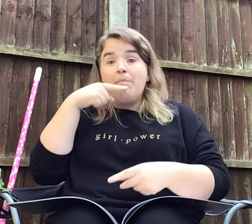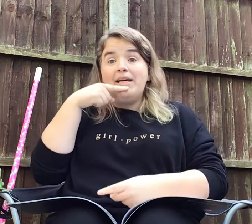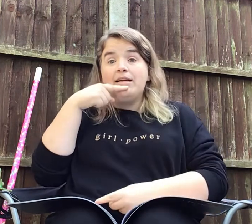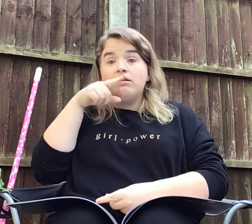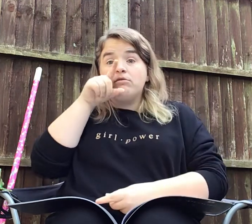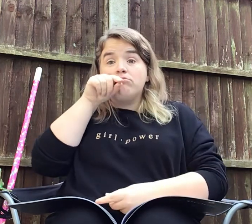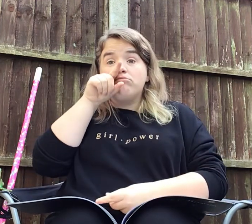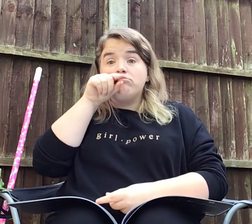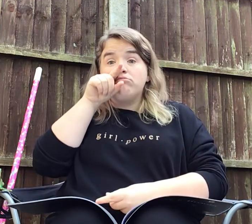beak.